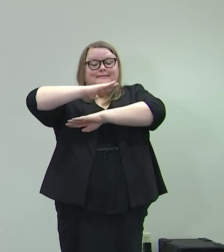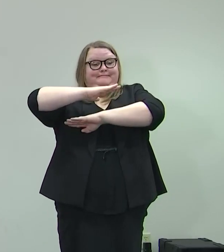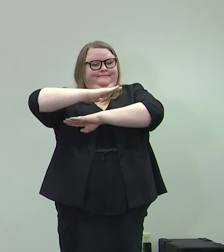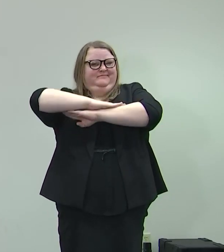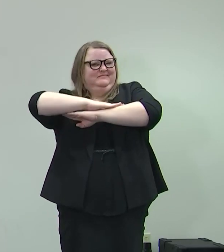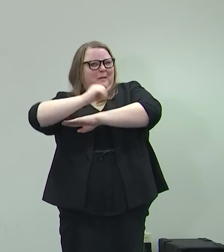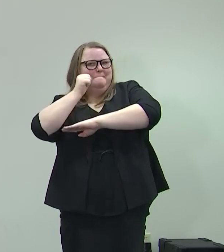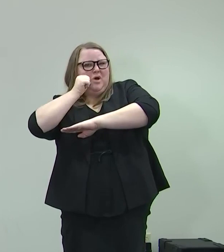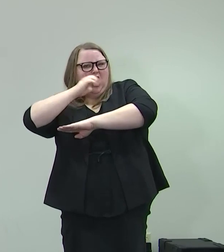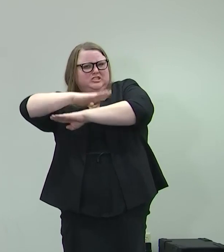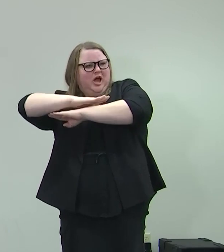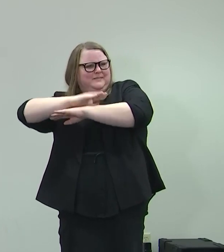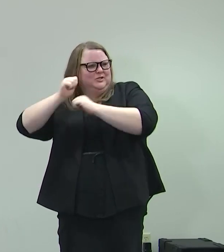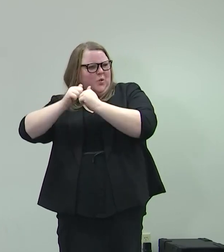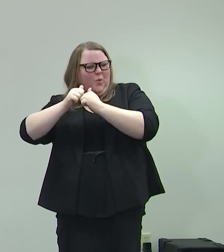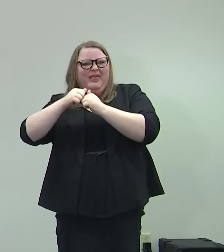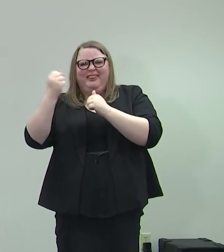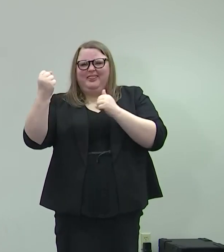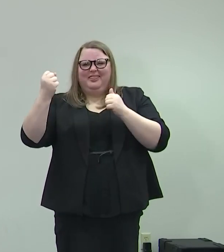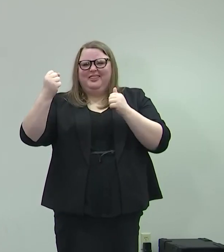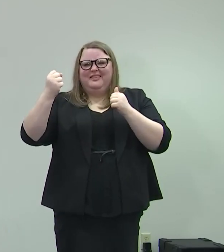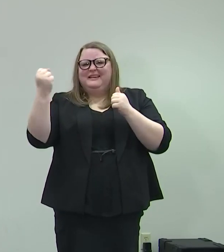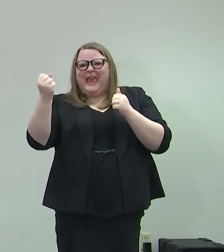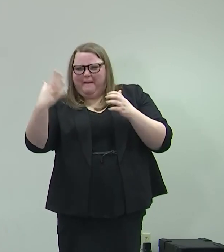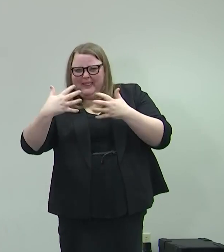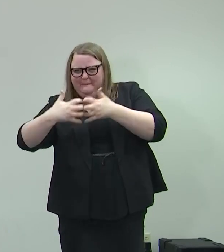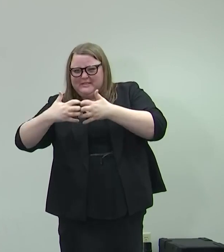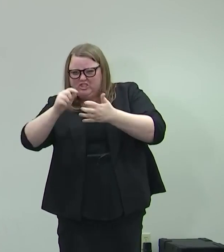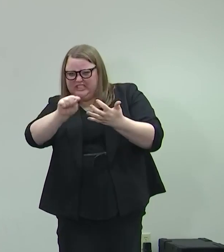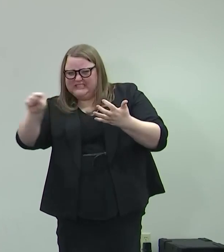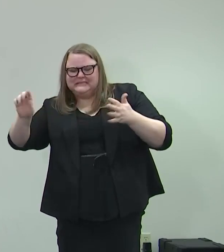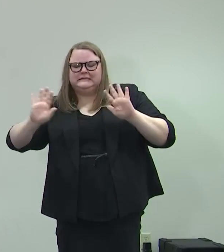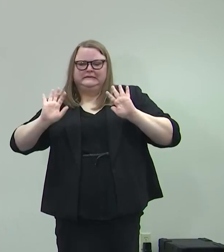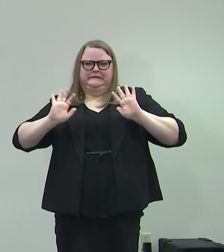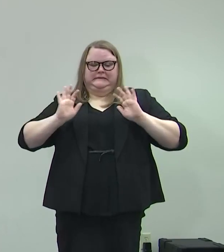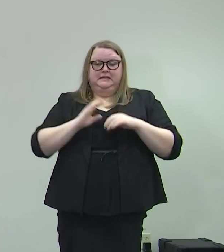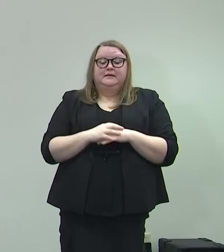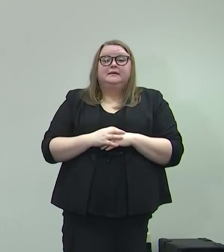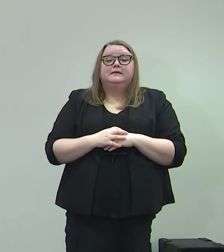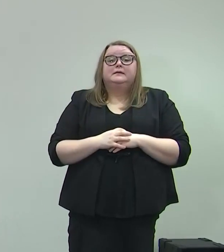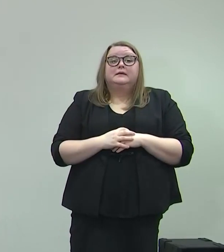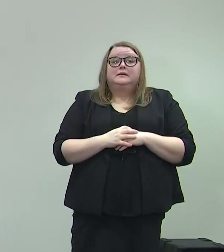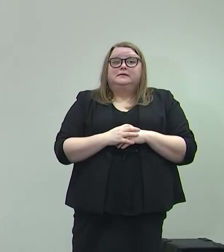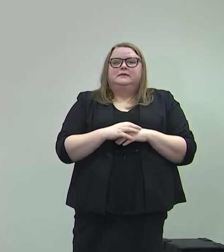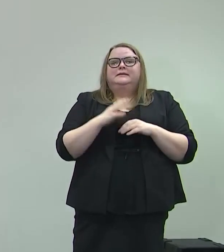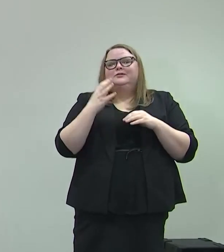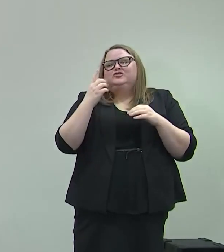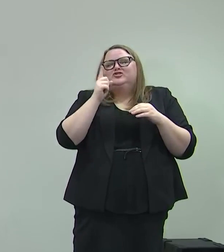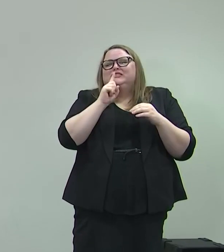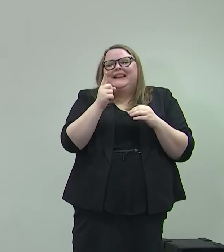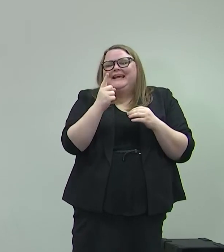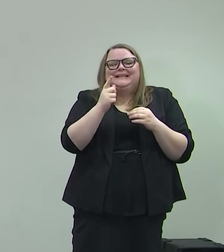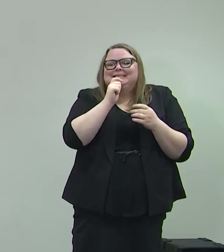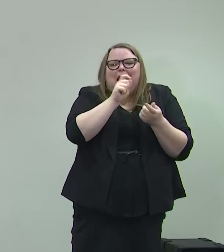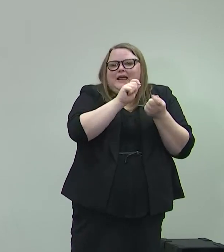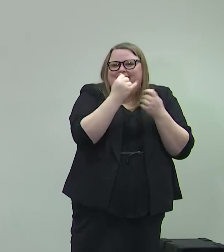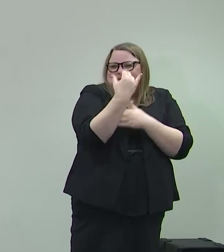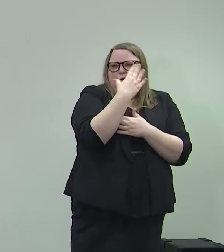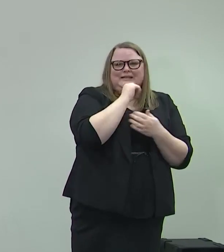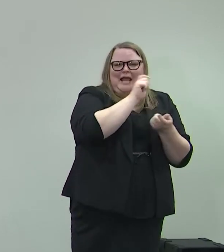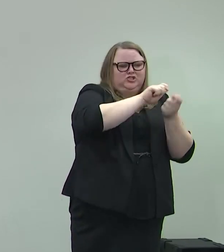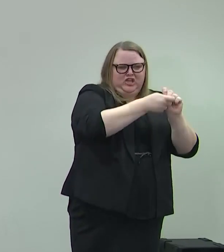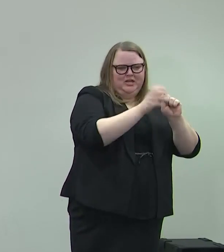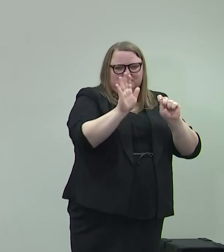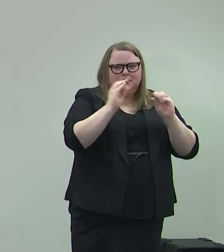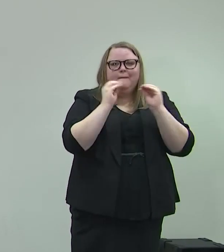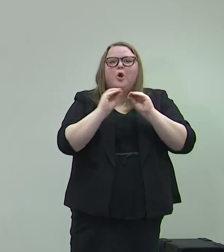That still remains something that they can't have. What we're talking about is, and this is, I think it's more of a clarification than it is a change. I think